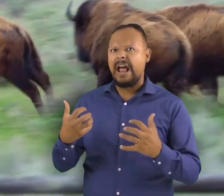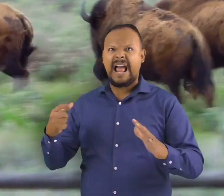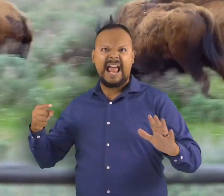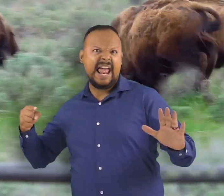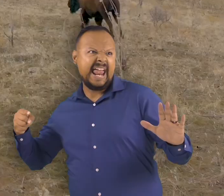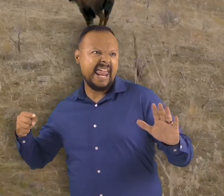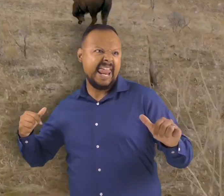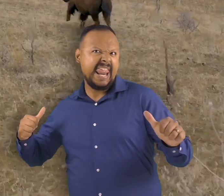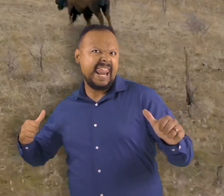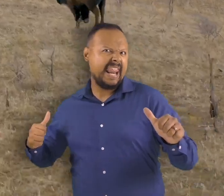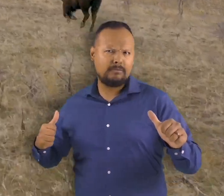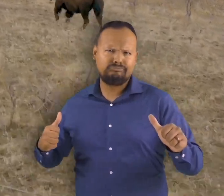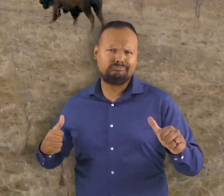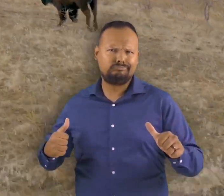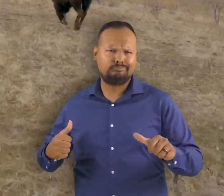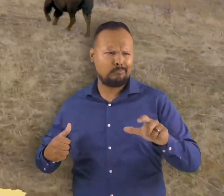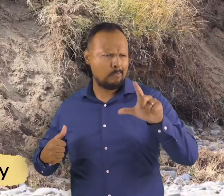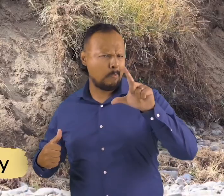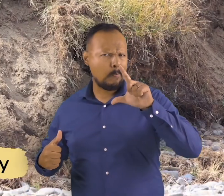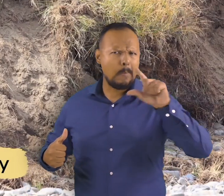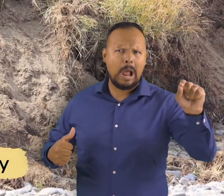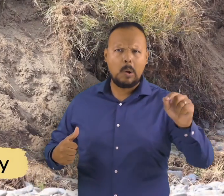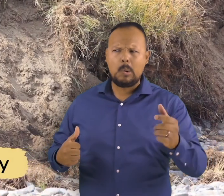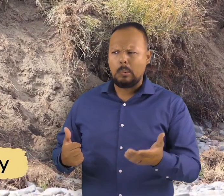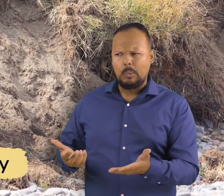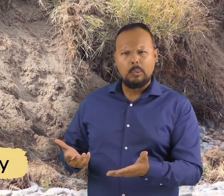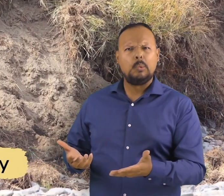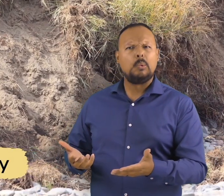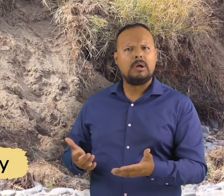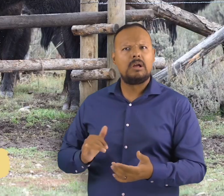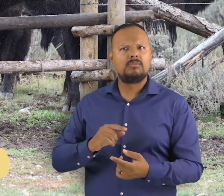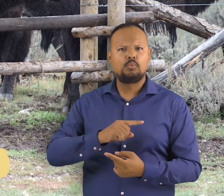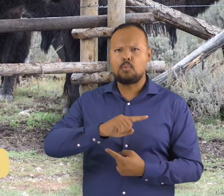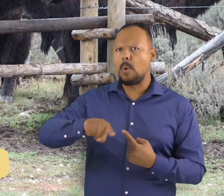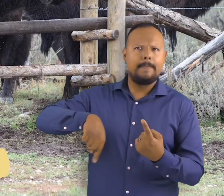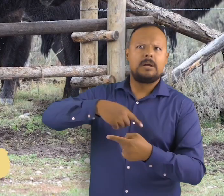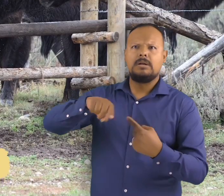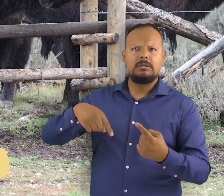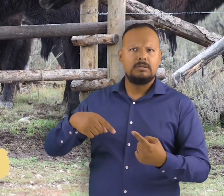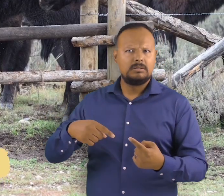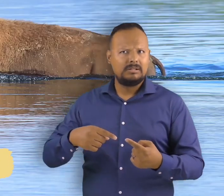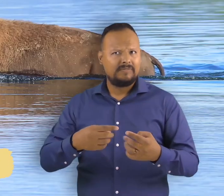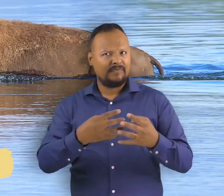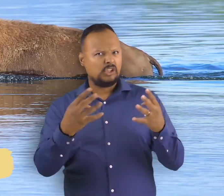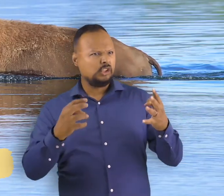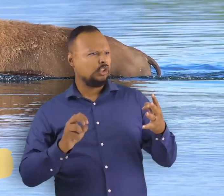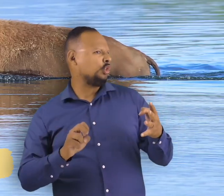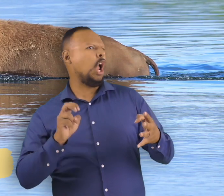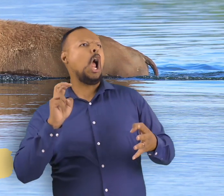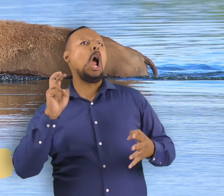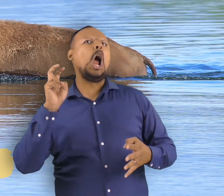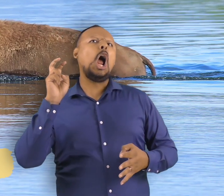plus they can spin around quickly jump high fences and are strong swimmers